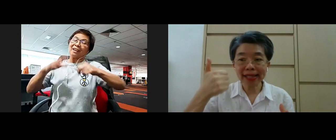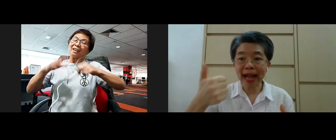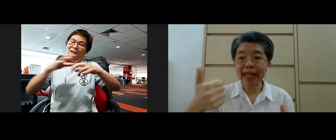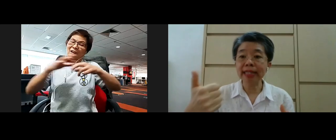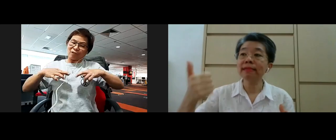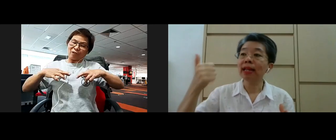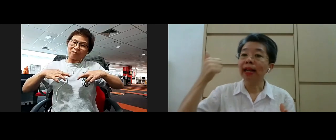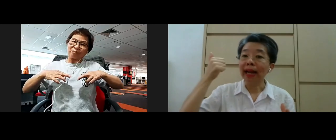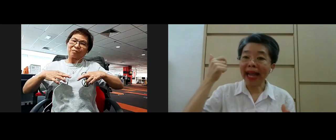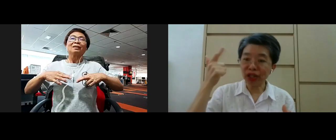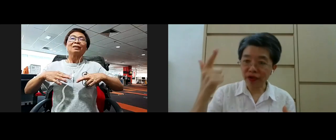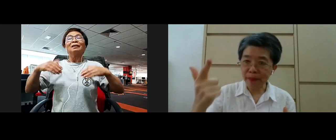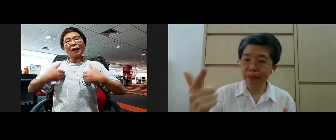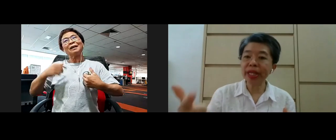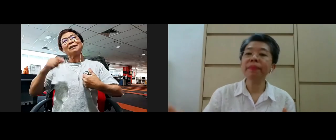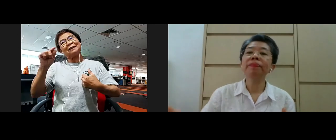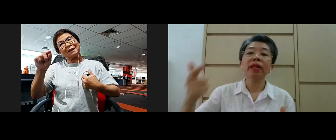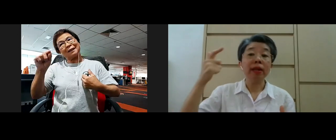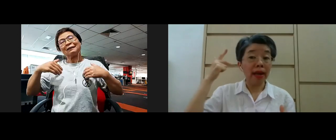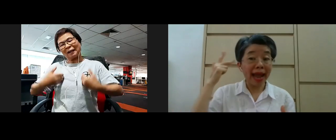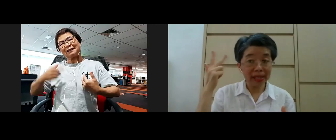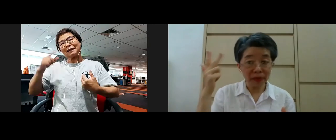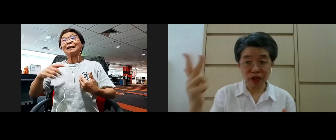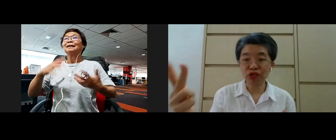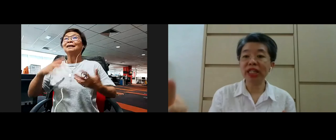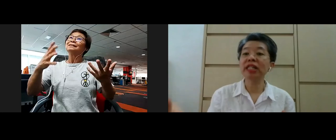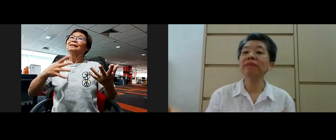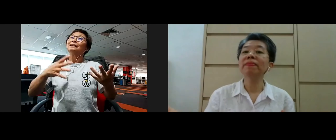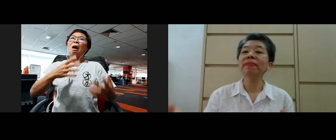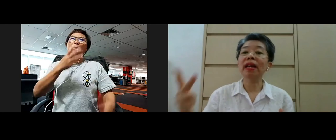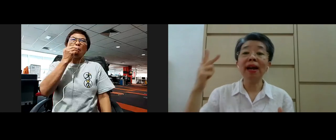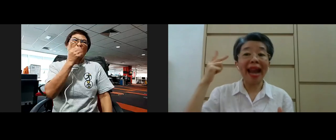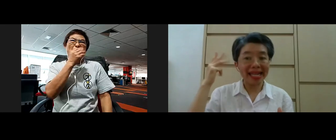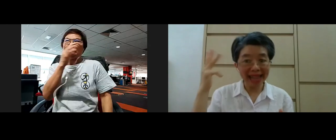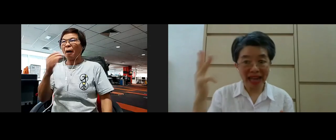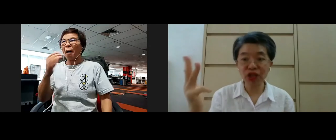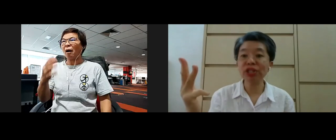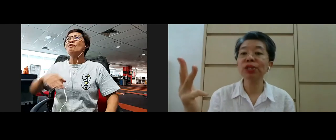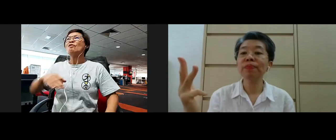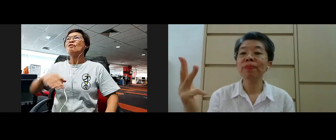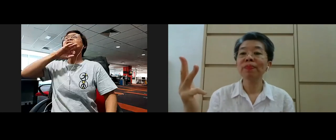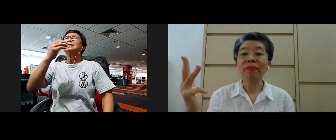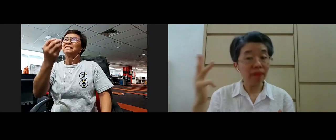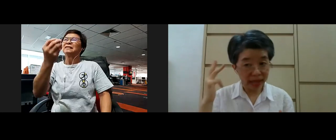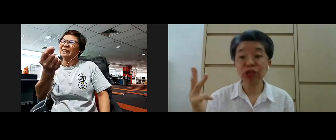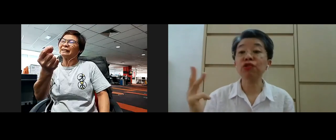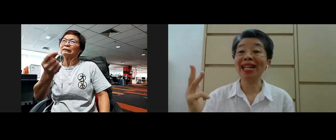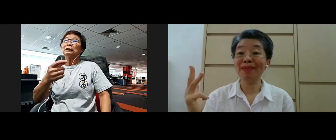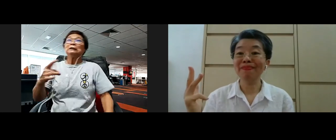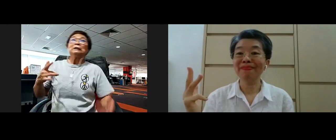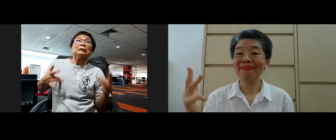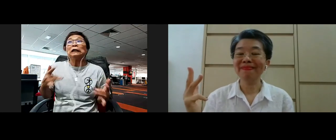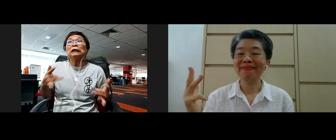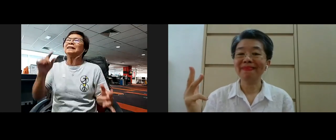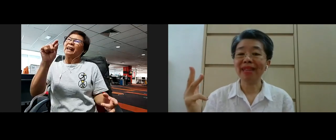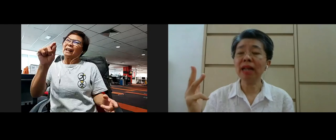will be less tired less grumpy less frustrated yeah less anxious naturally